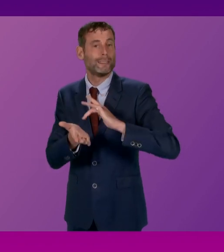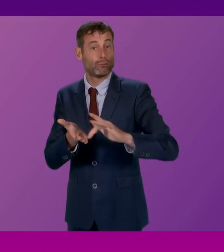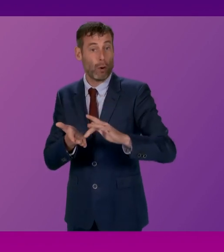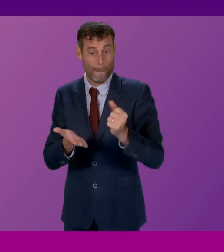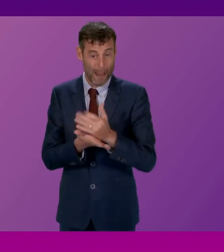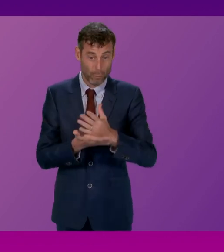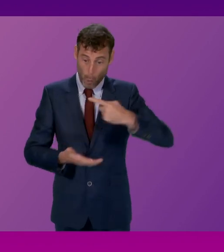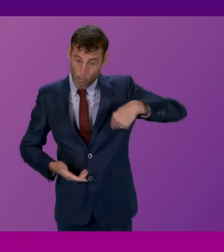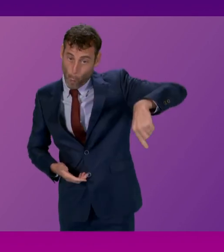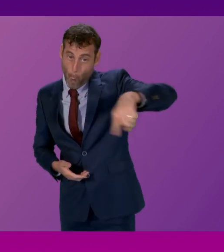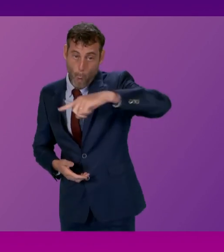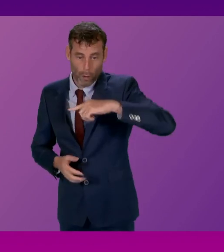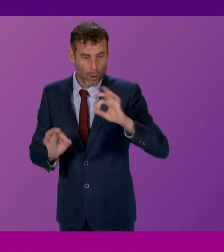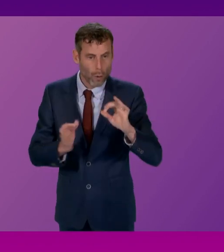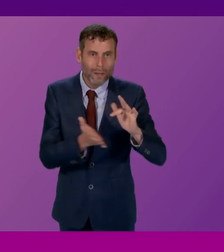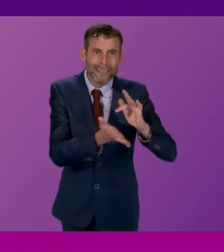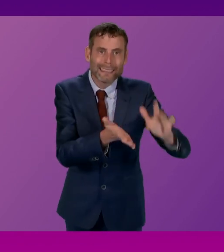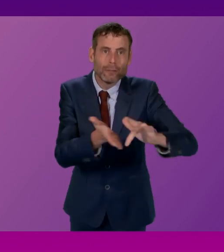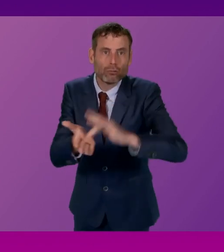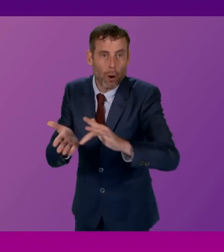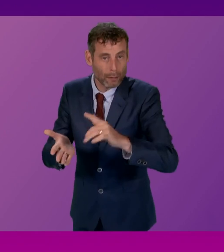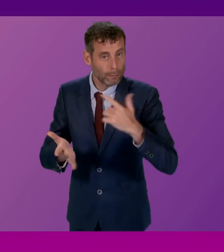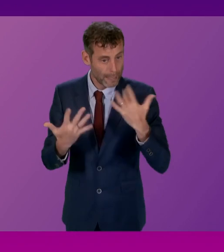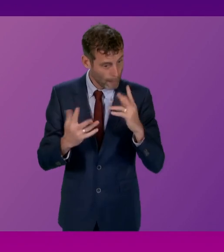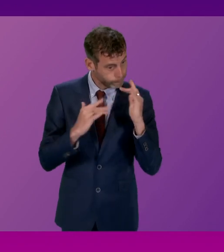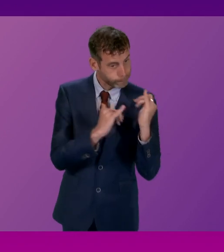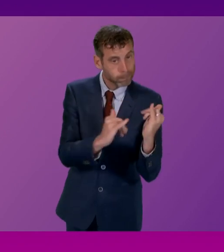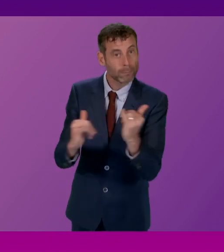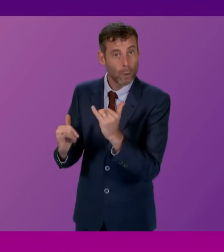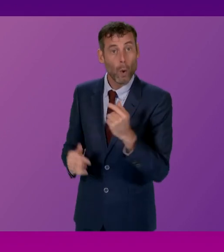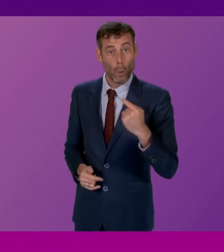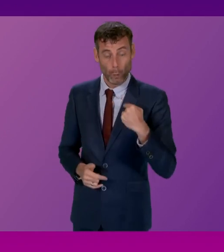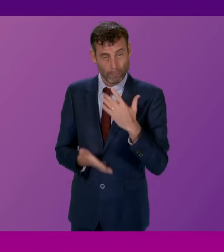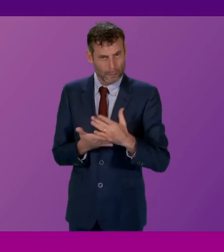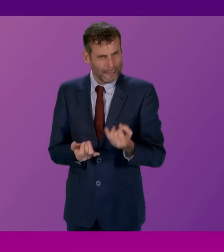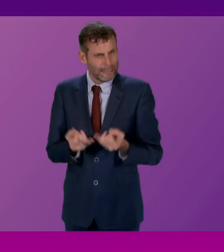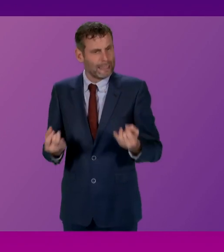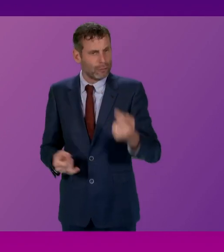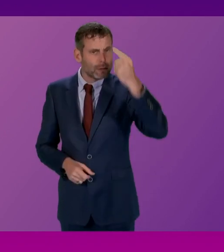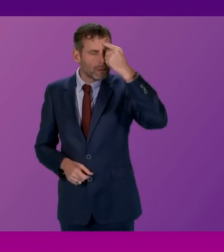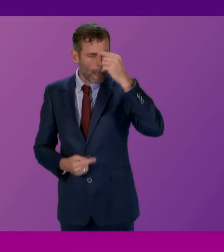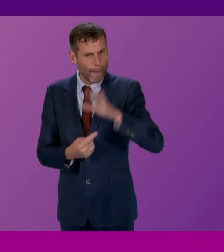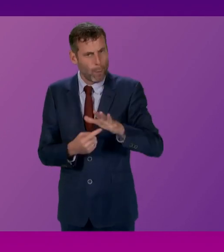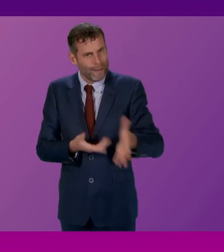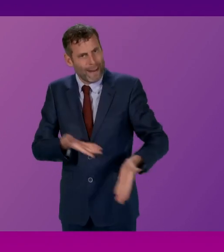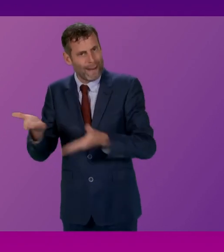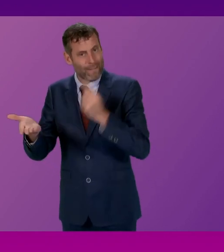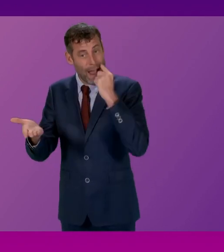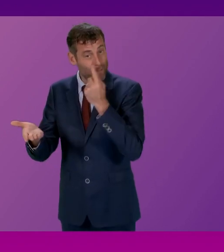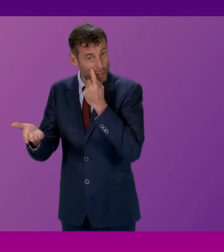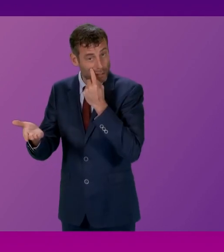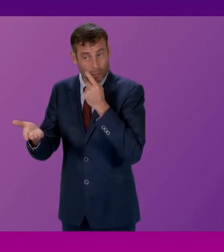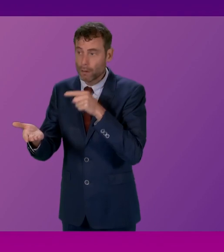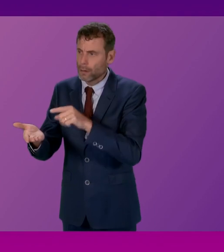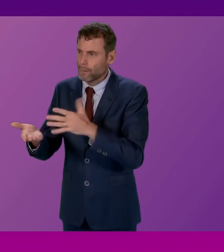ministers, but by every relevant Scottish government official. So we take seriously the concerns that have been raised by council. This